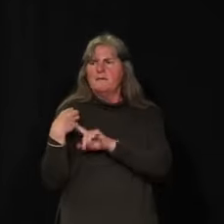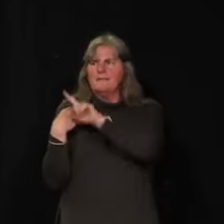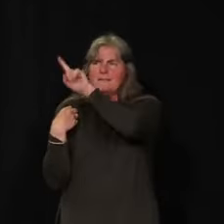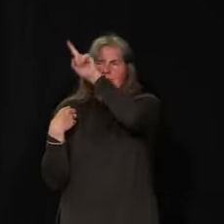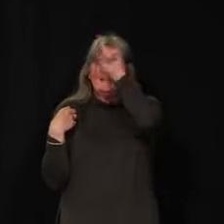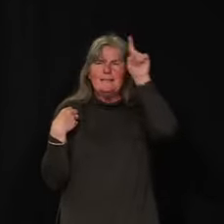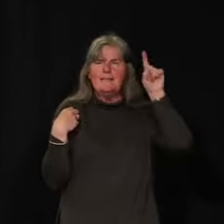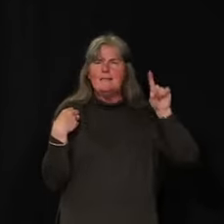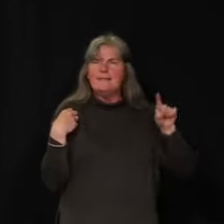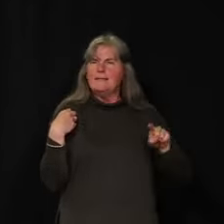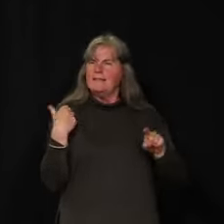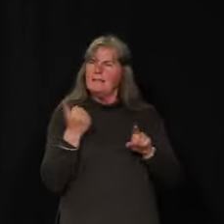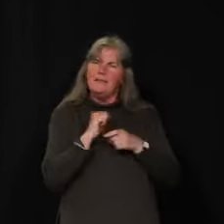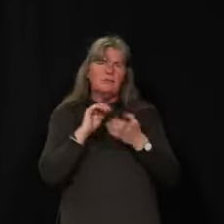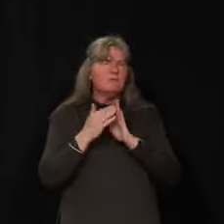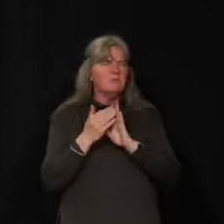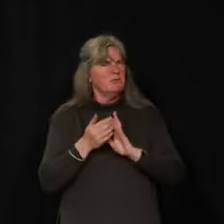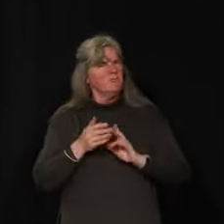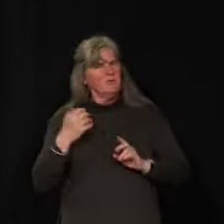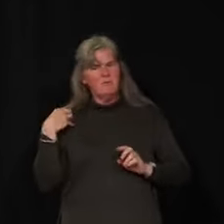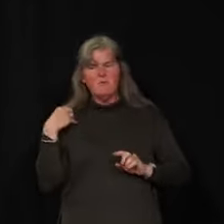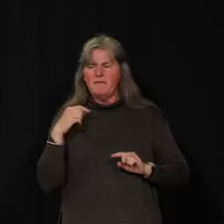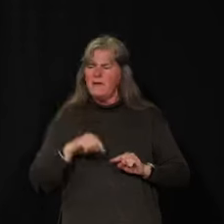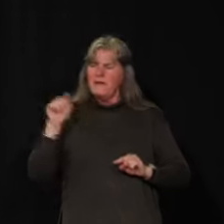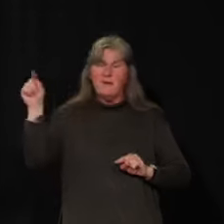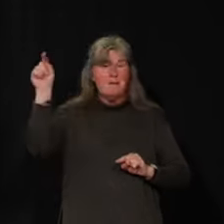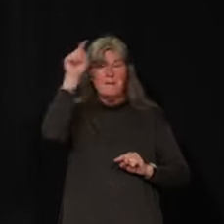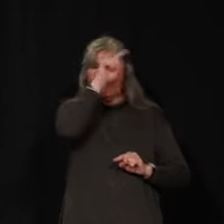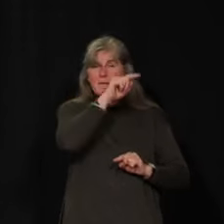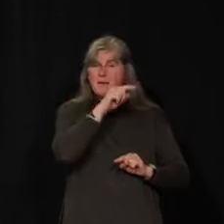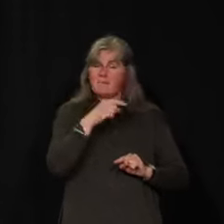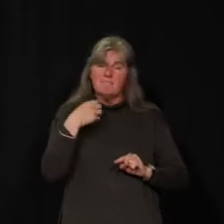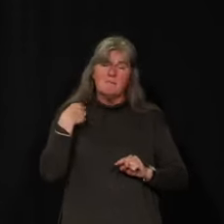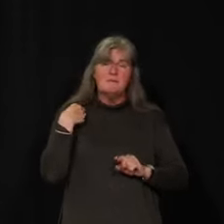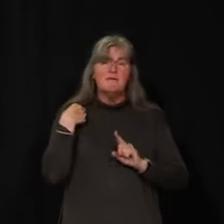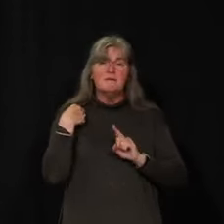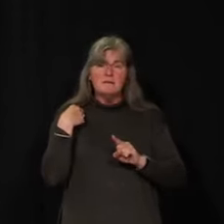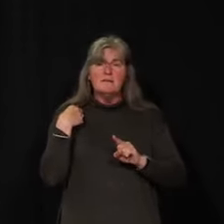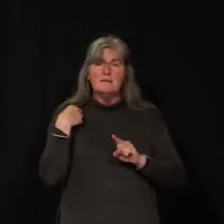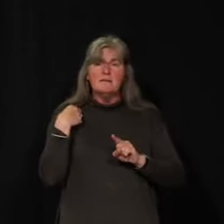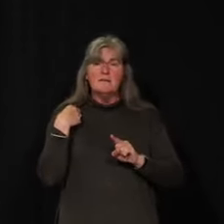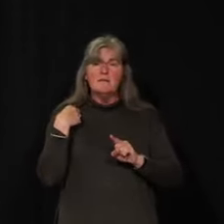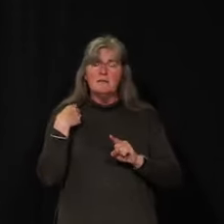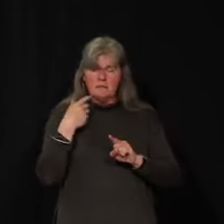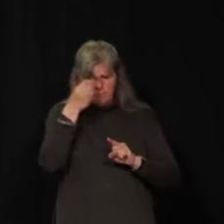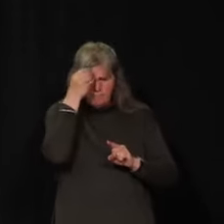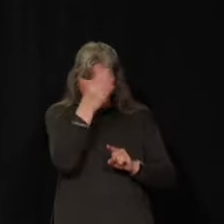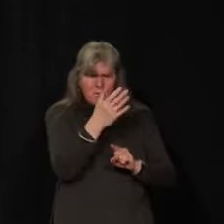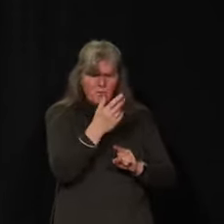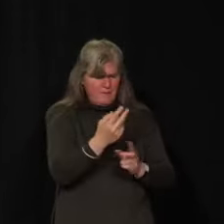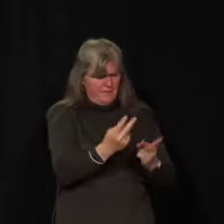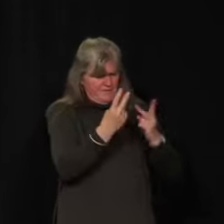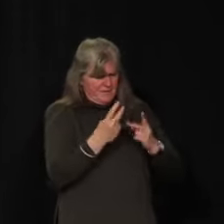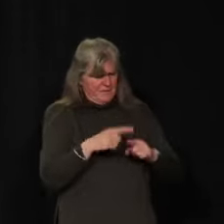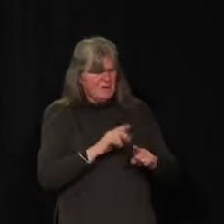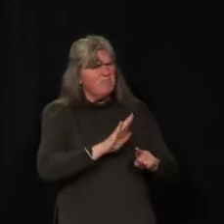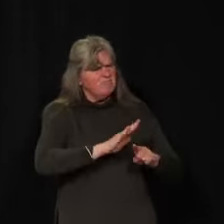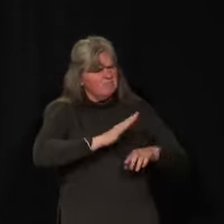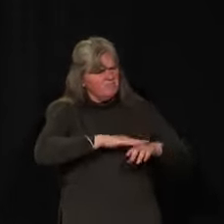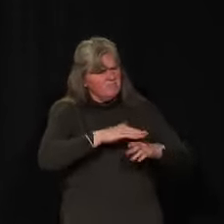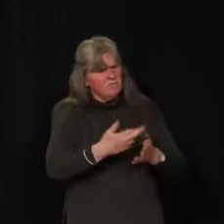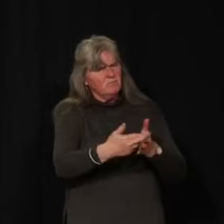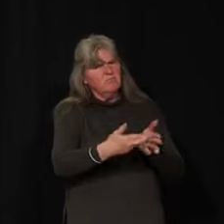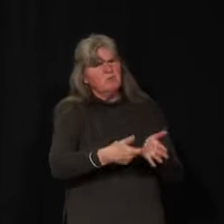in all communities. Those enforcement officers are informing travelers about the